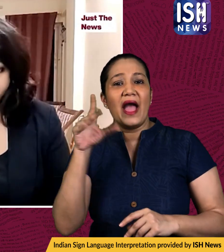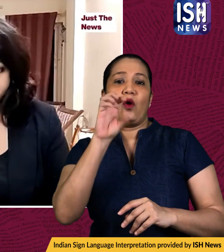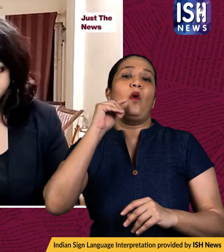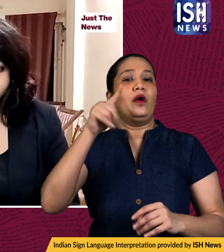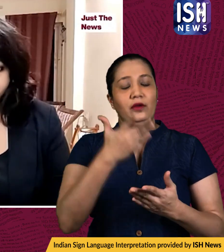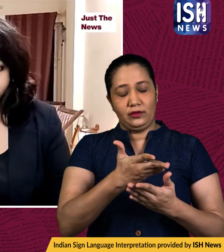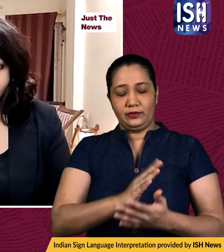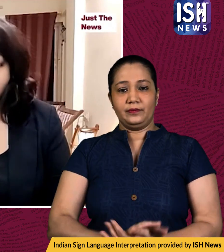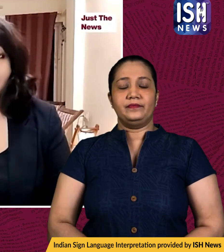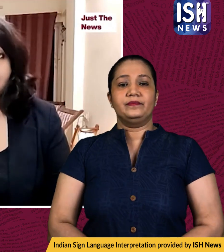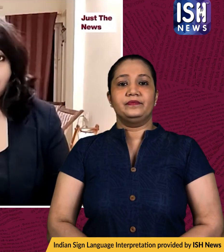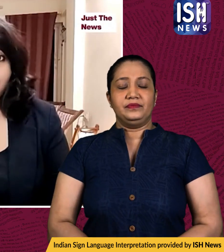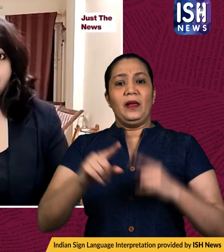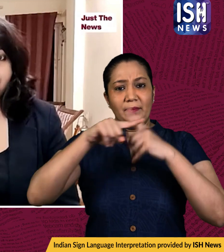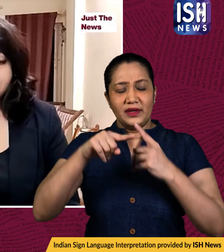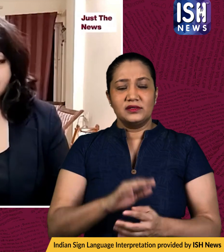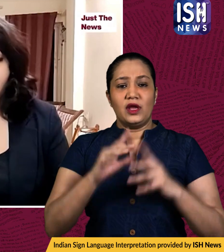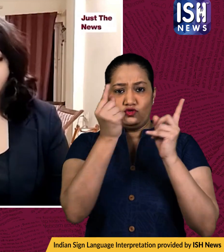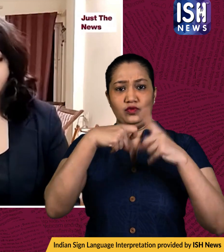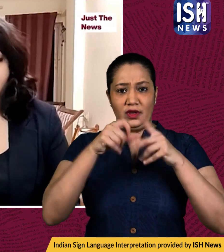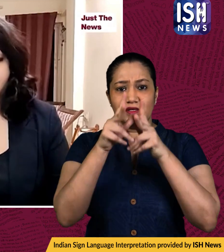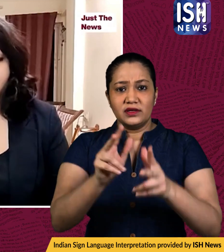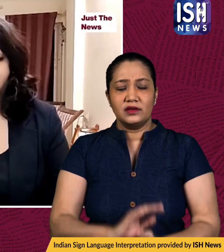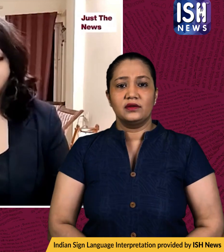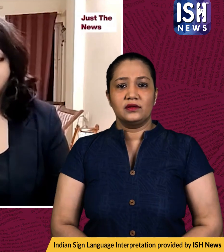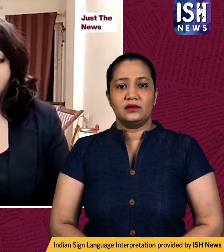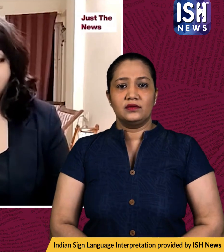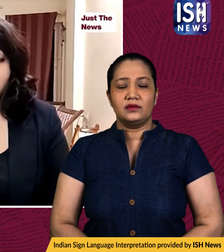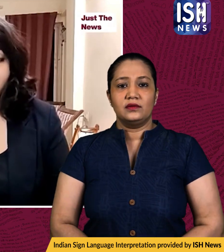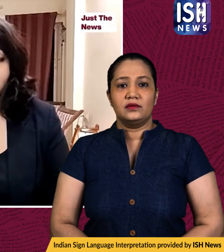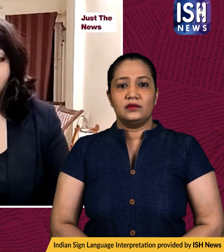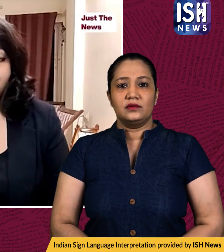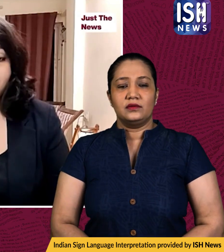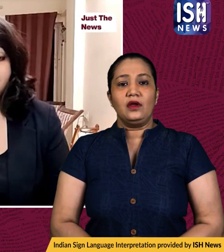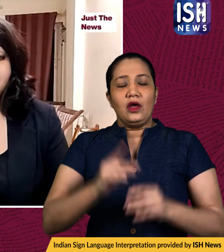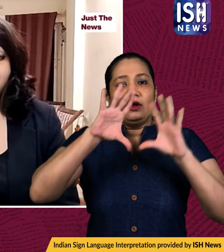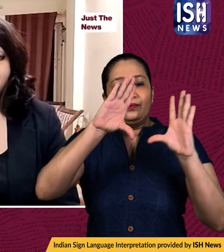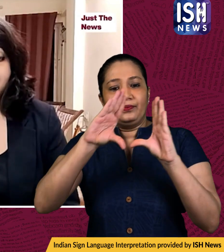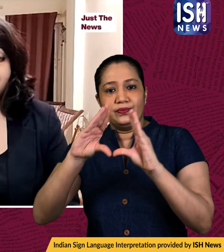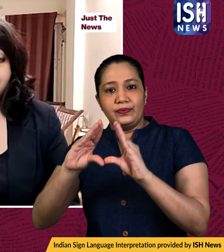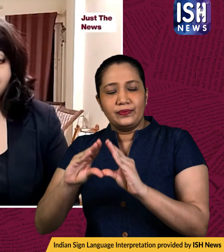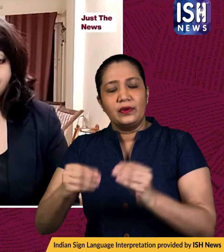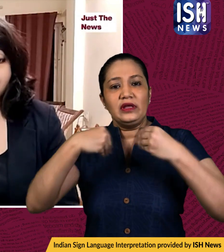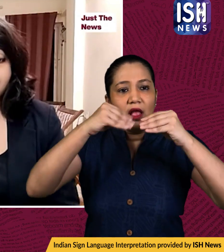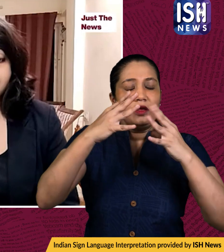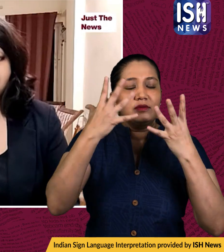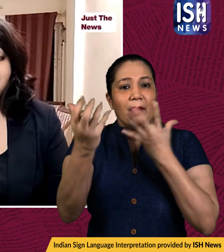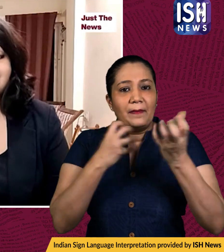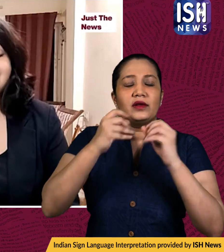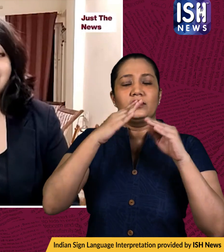meanwhile britain has said that it would phase uh them out by the end of 2022 and consider banning its